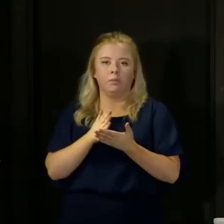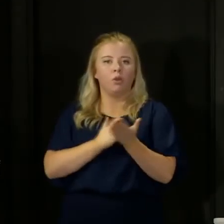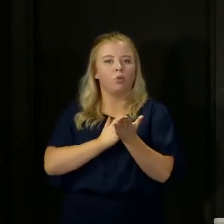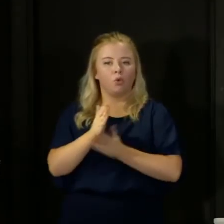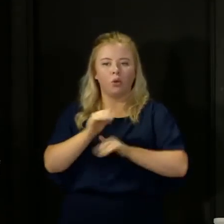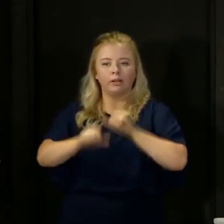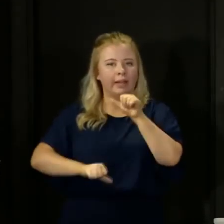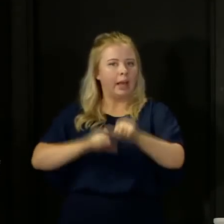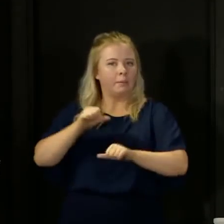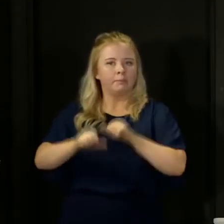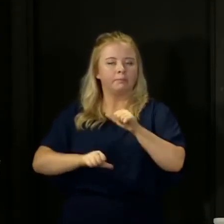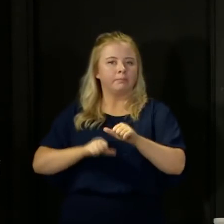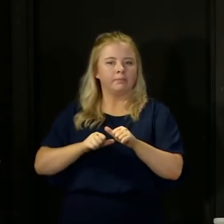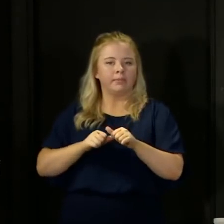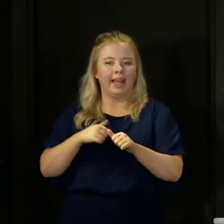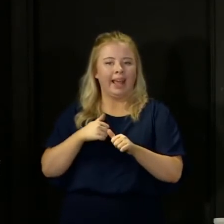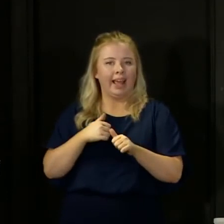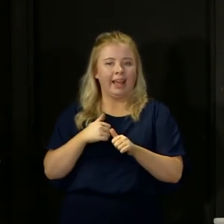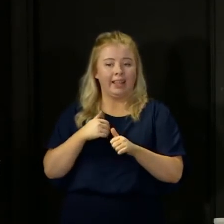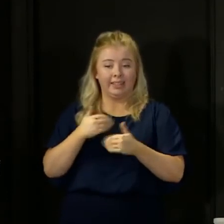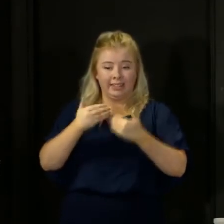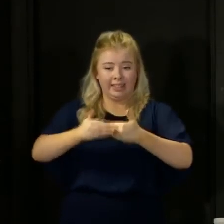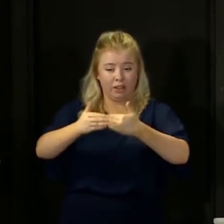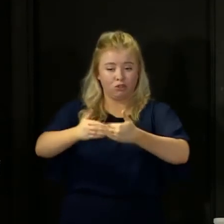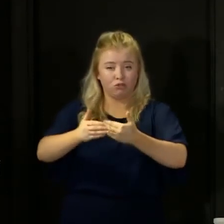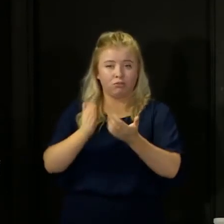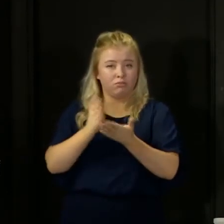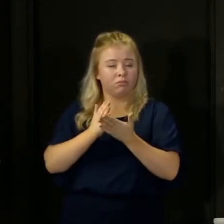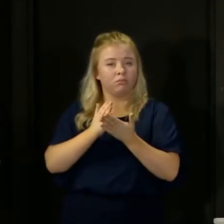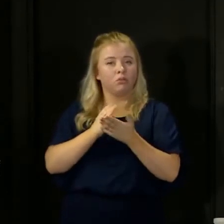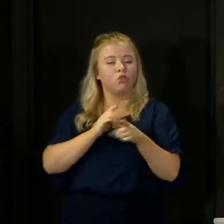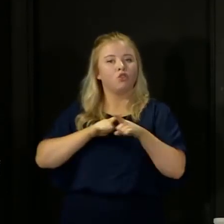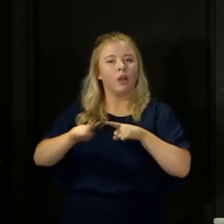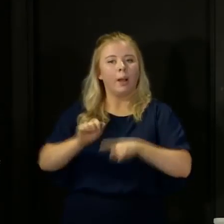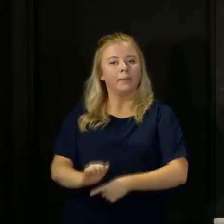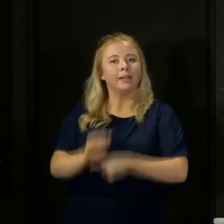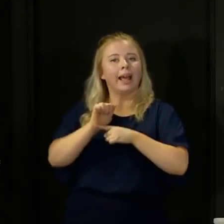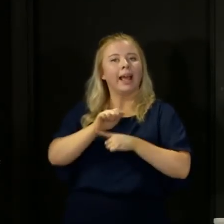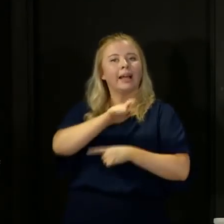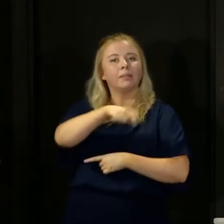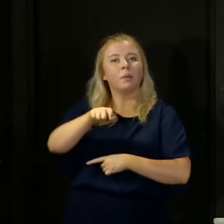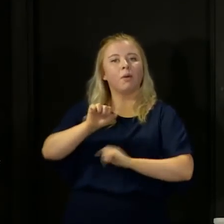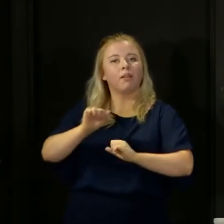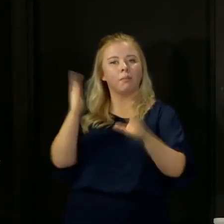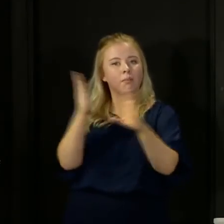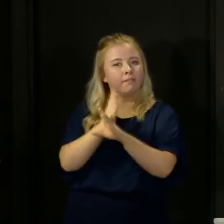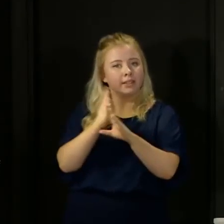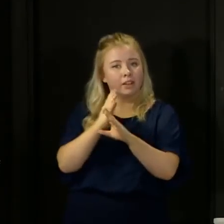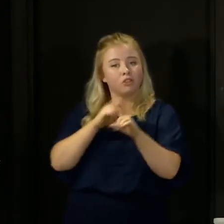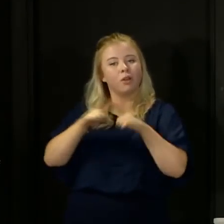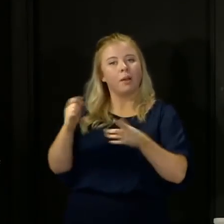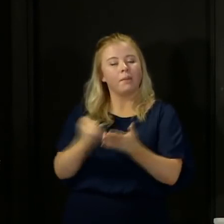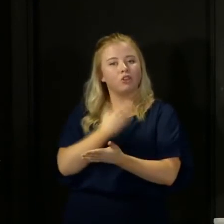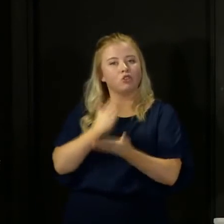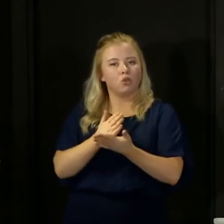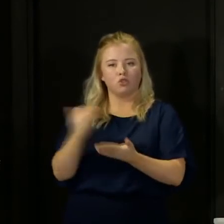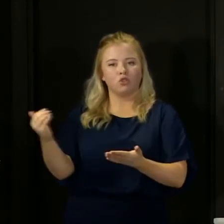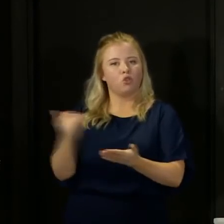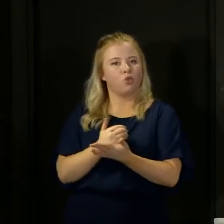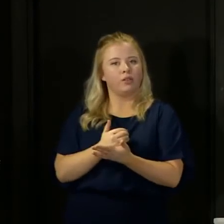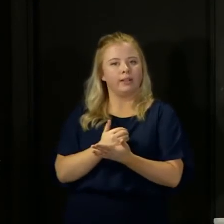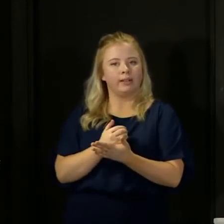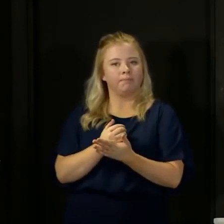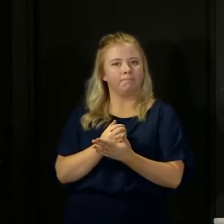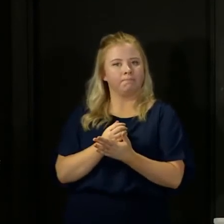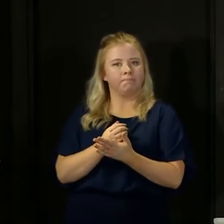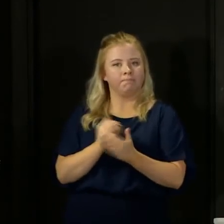steps at every stage here to protect people's privacy and to make sure there is security. We will make